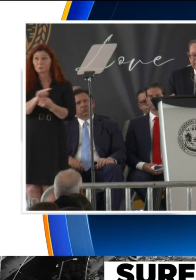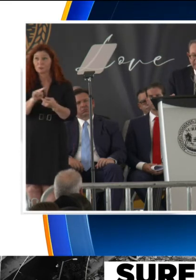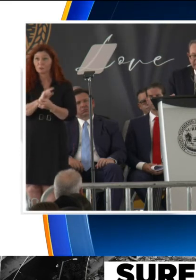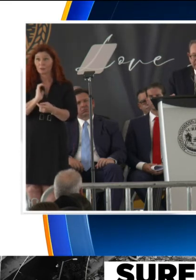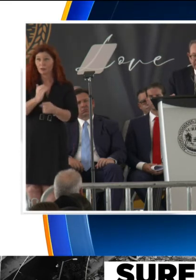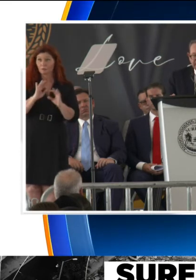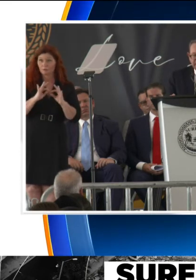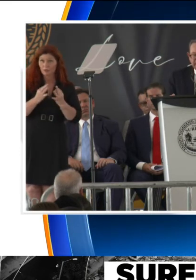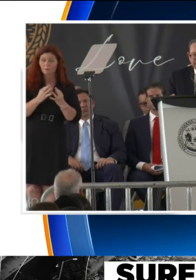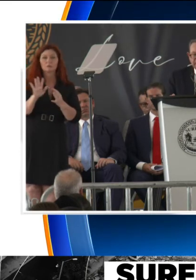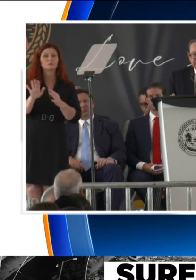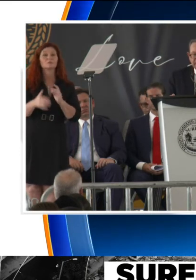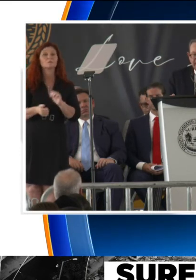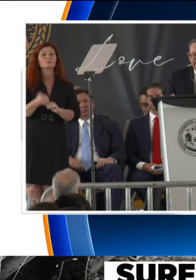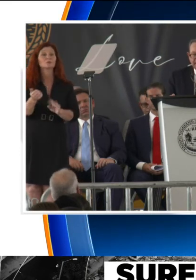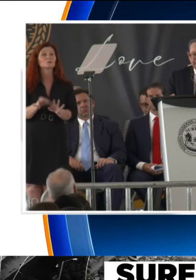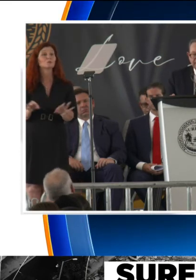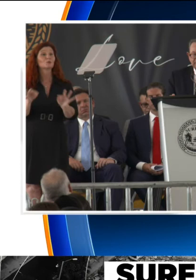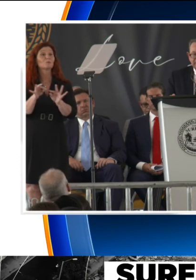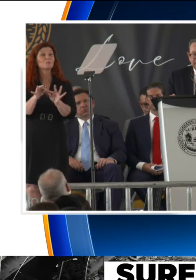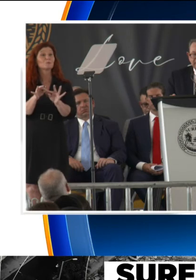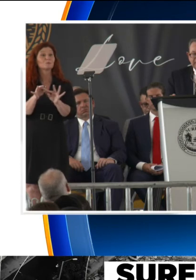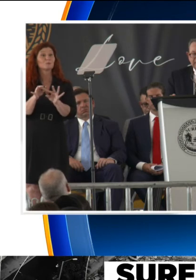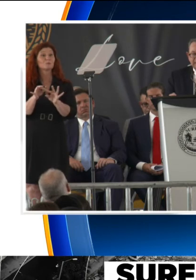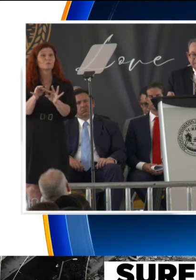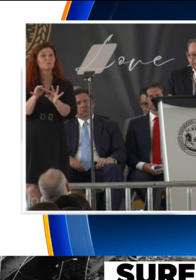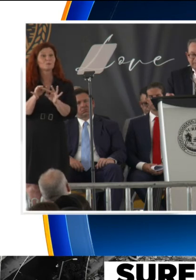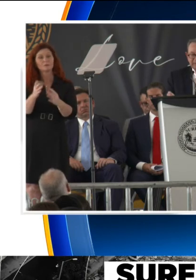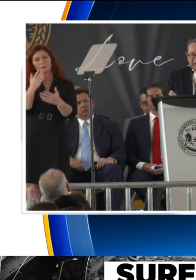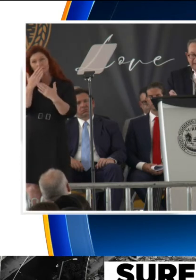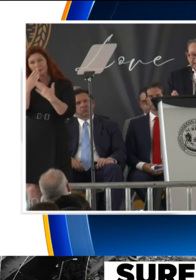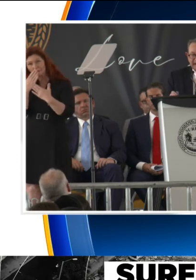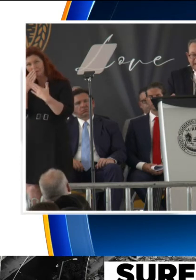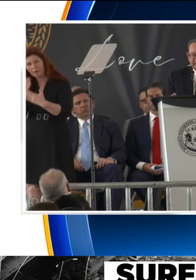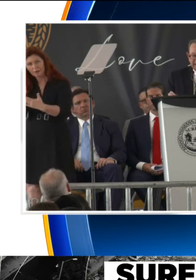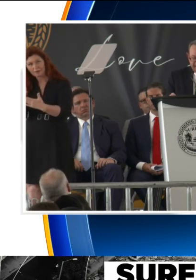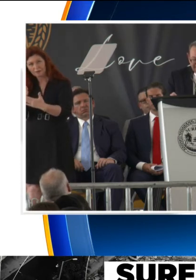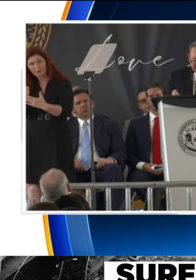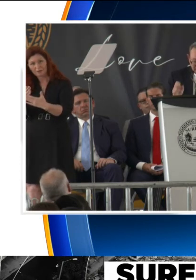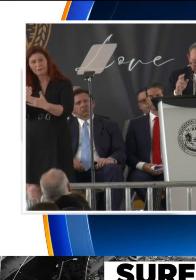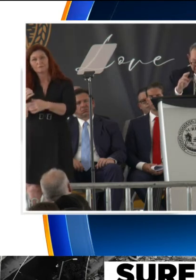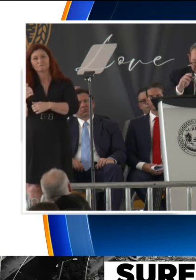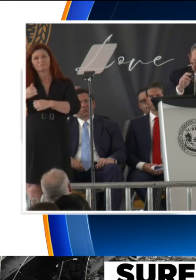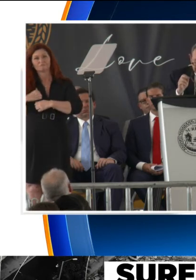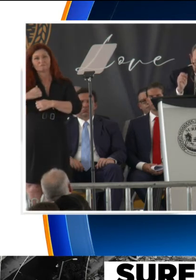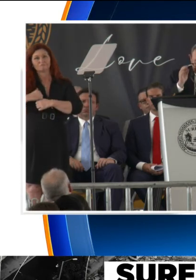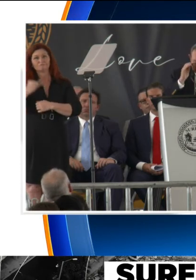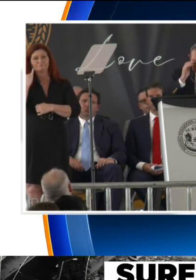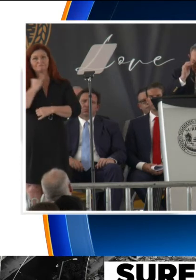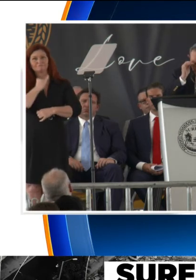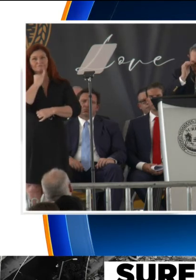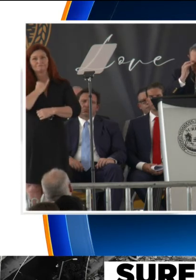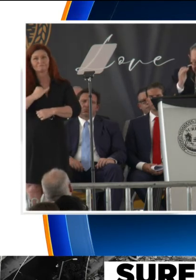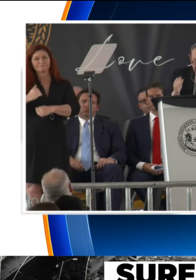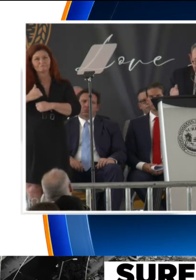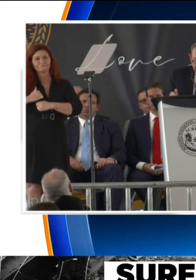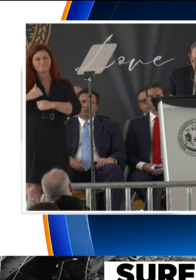importantly, to thank the Surfside IDF from the Homefront Command.